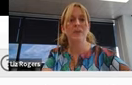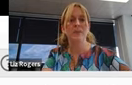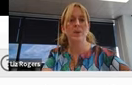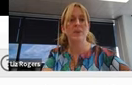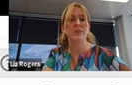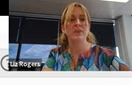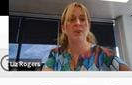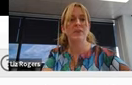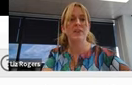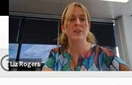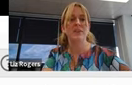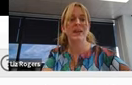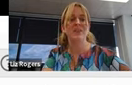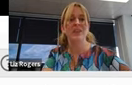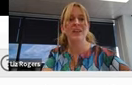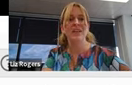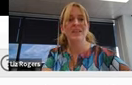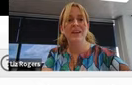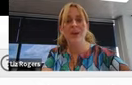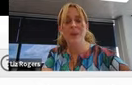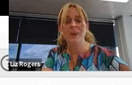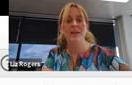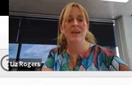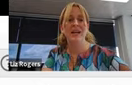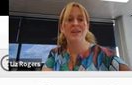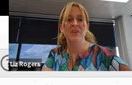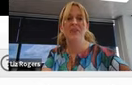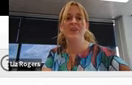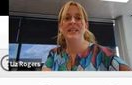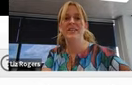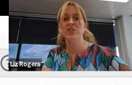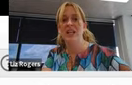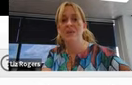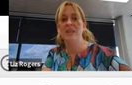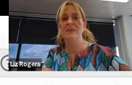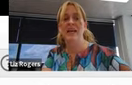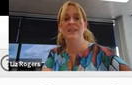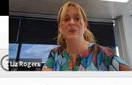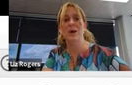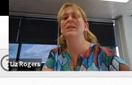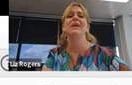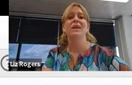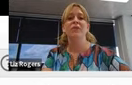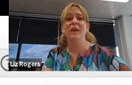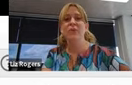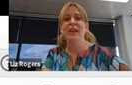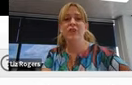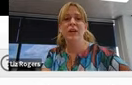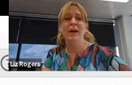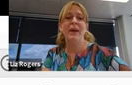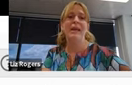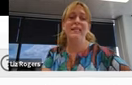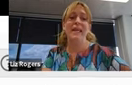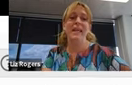was involved in the first place. So Sarah Hope has created a lot of the content. Chella Williams has as well. Rebecca